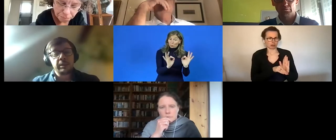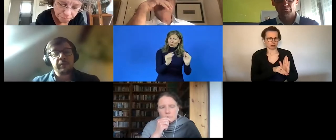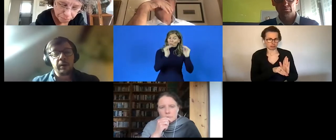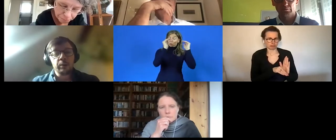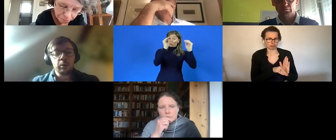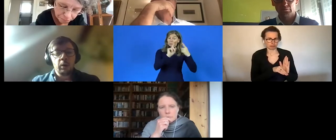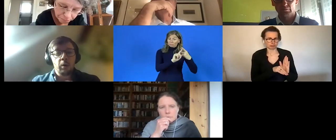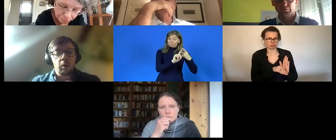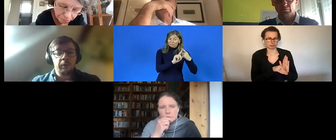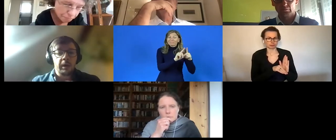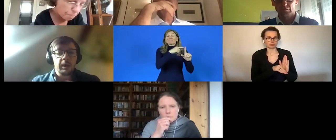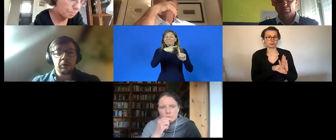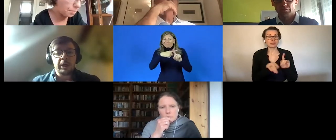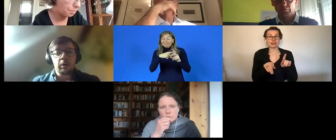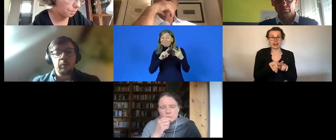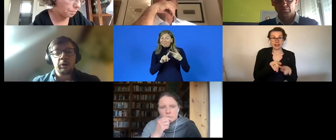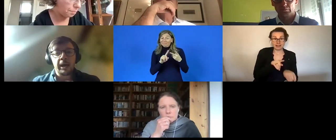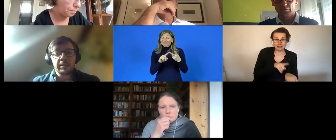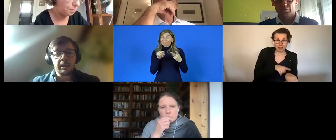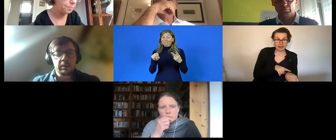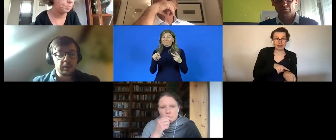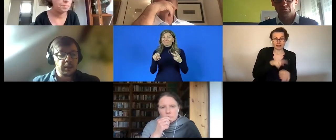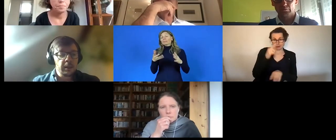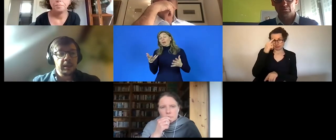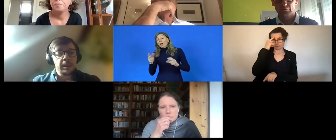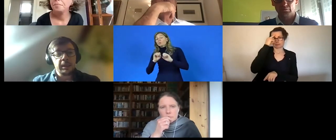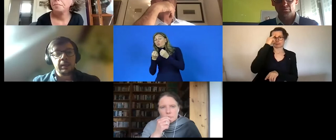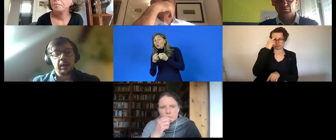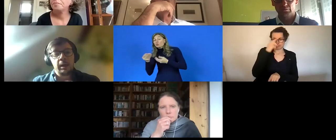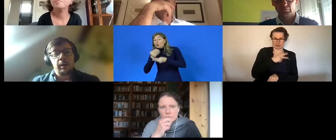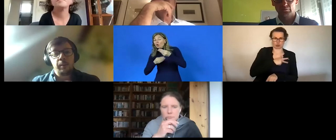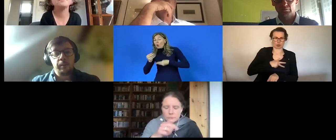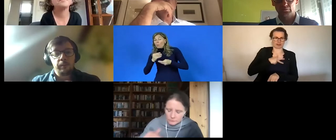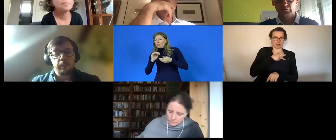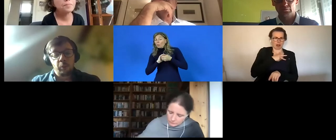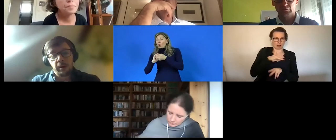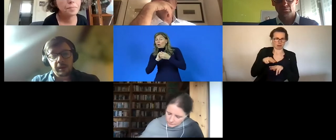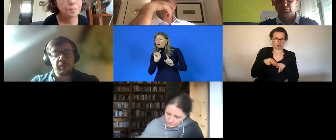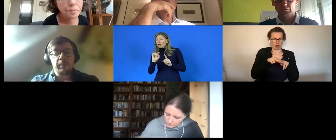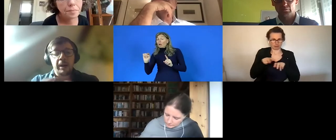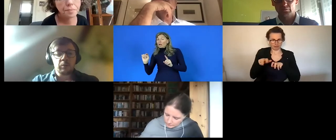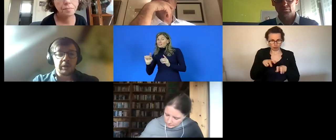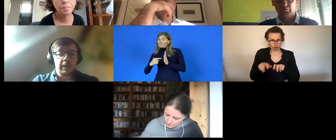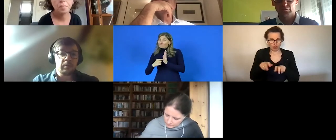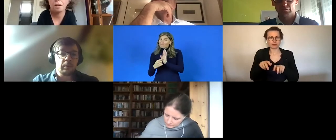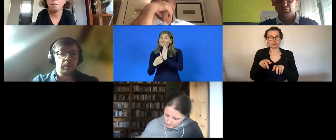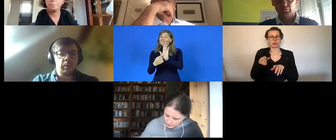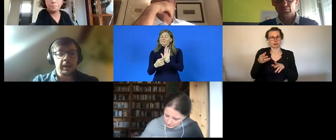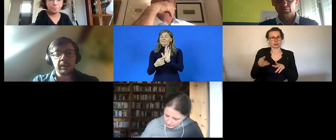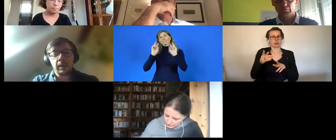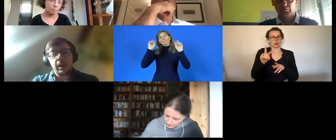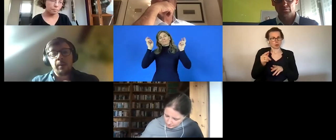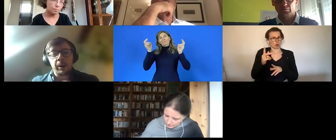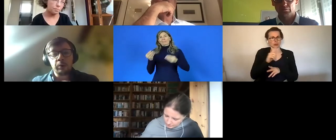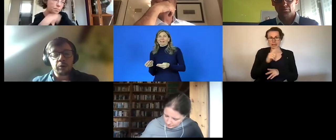stress the value of social economy organizations in uh well giving back to society on the on the